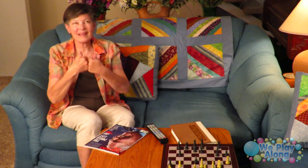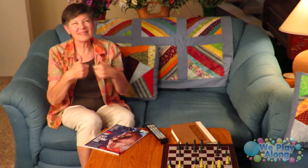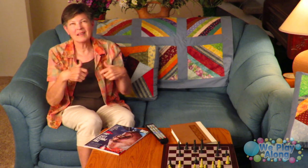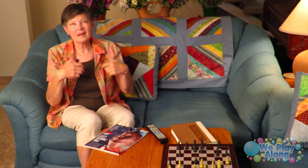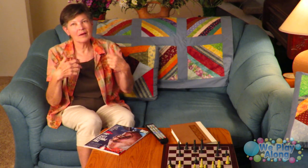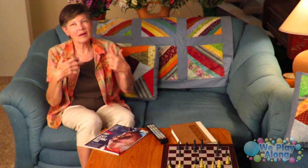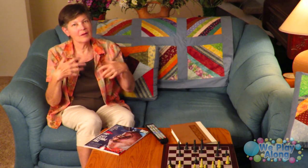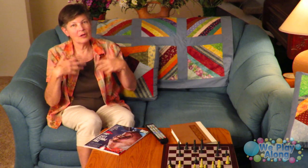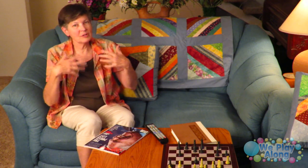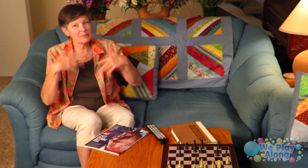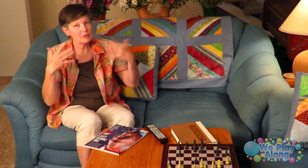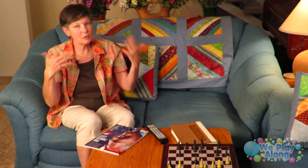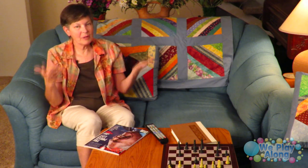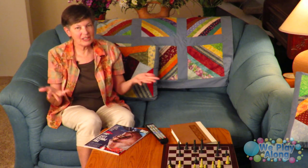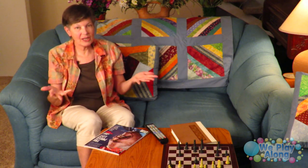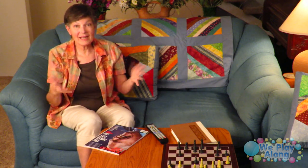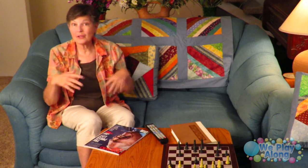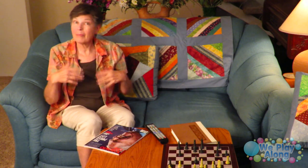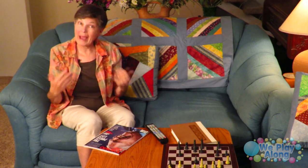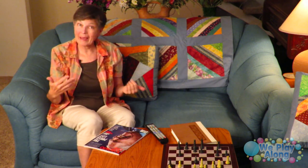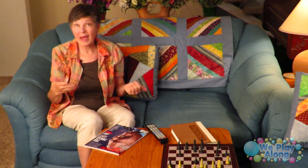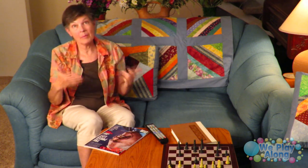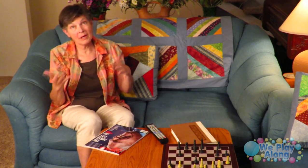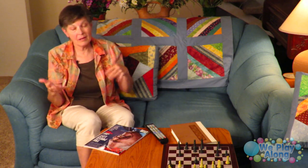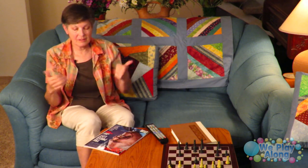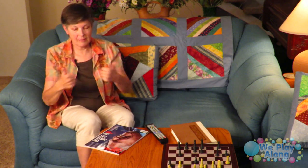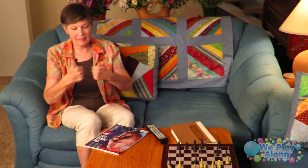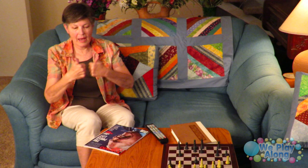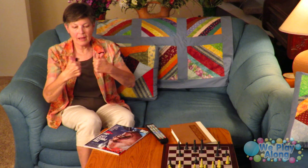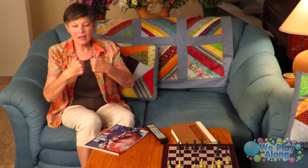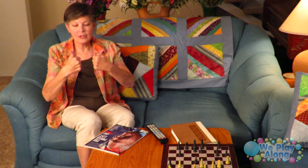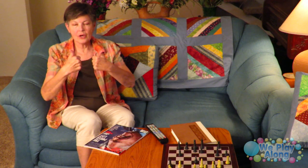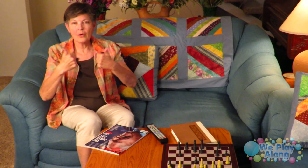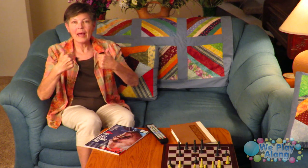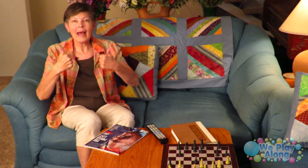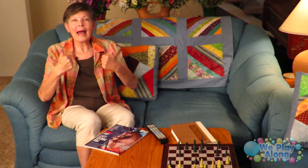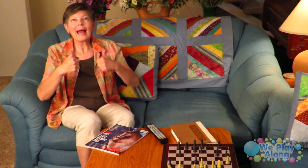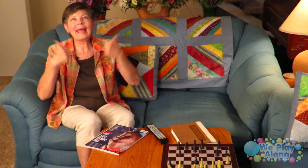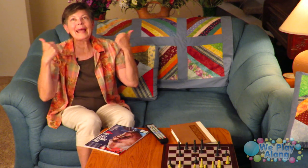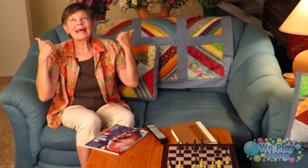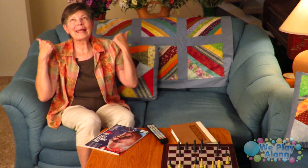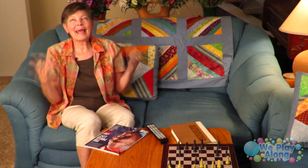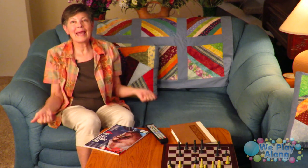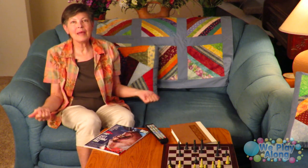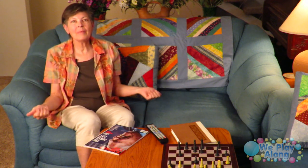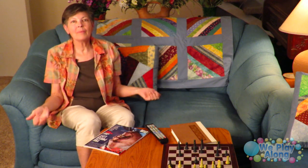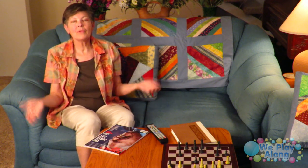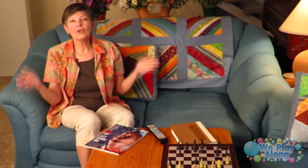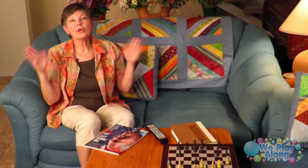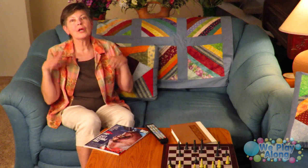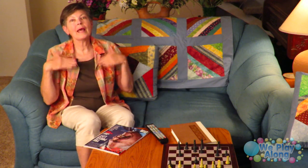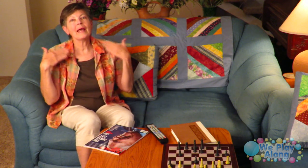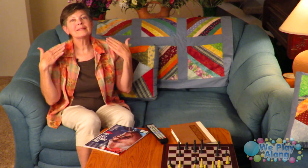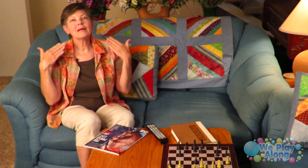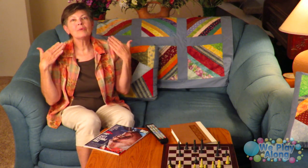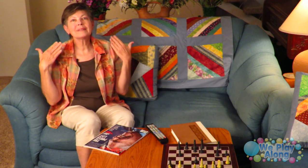because you know sometimes we play chess or backgammon or something like that so in a game you're going to it's almost